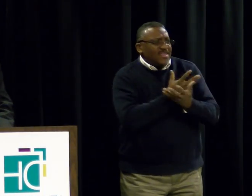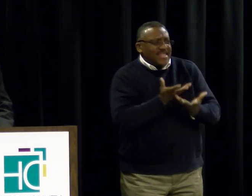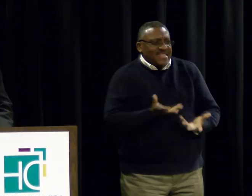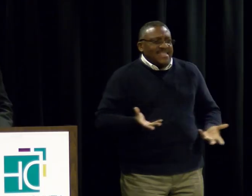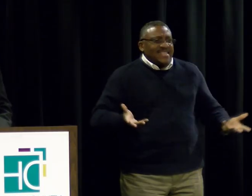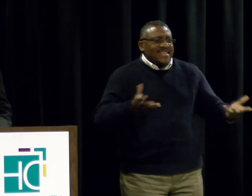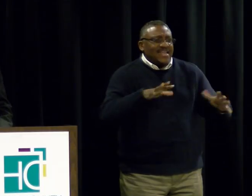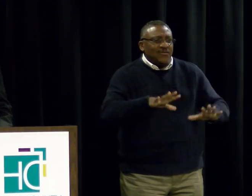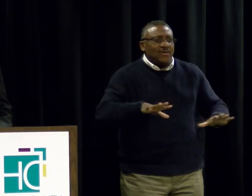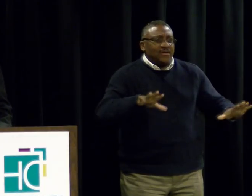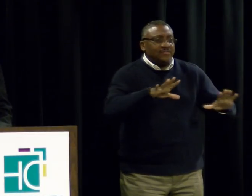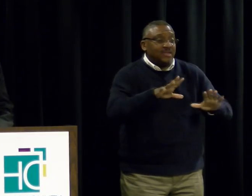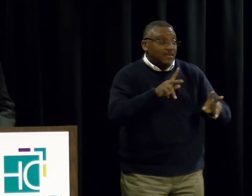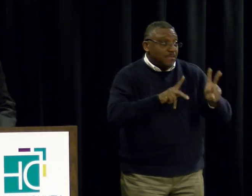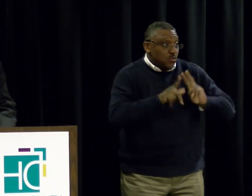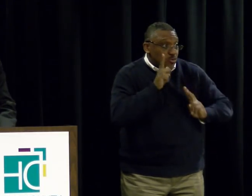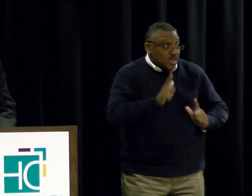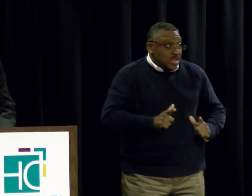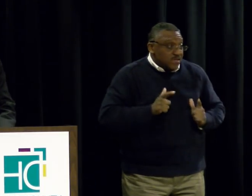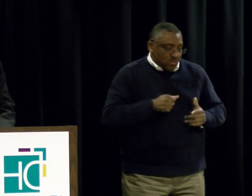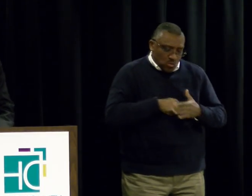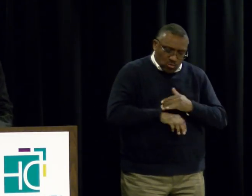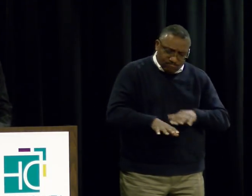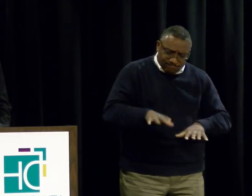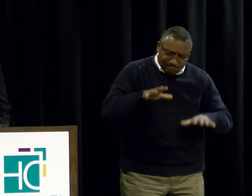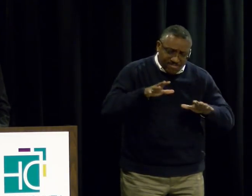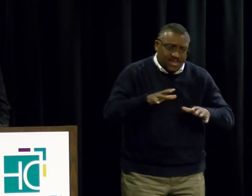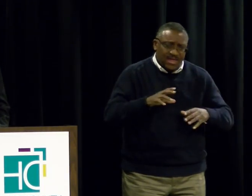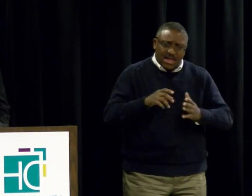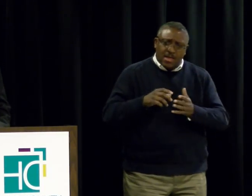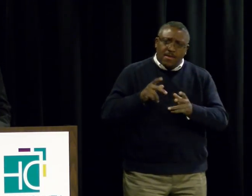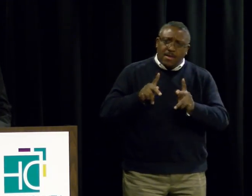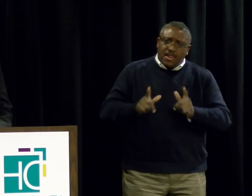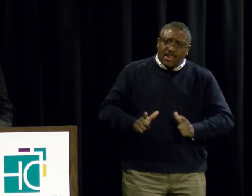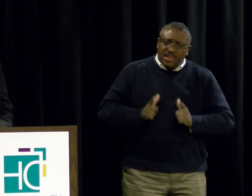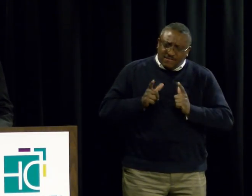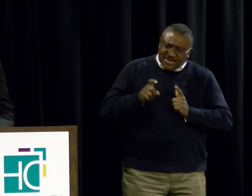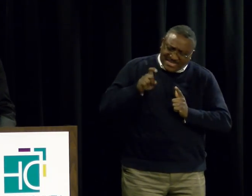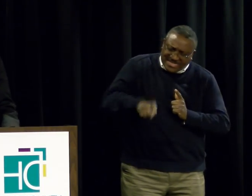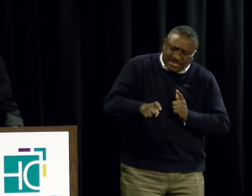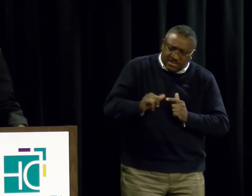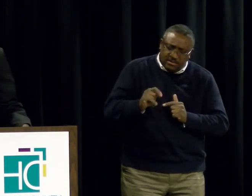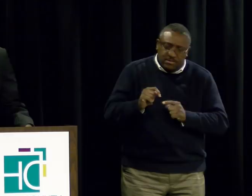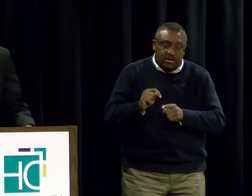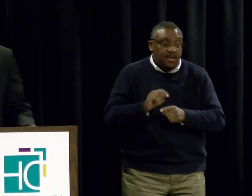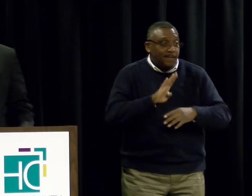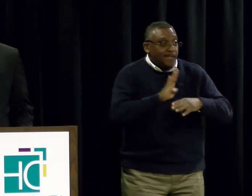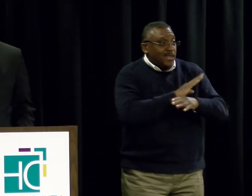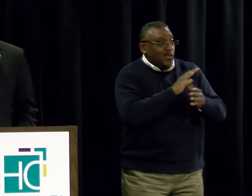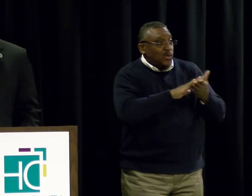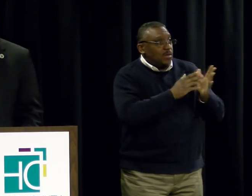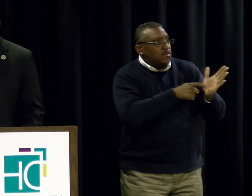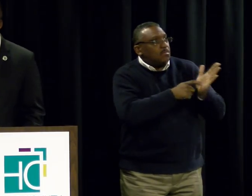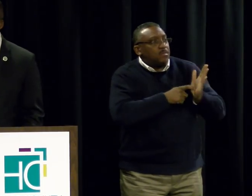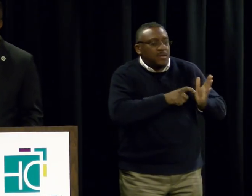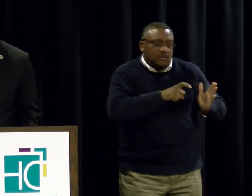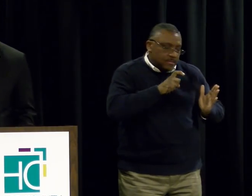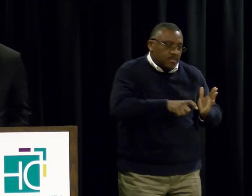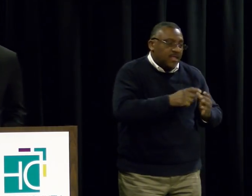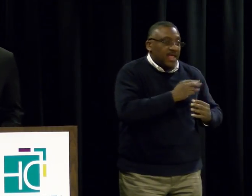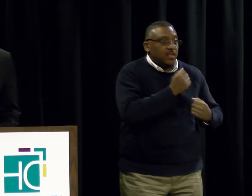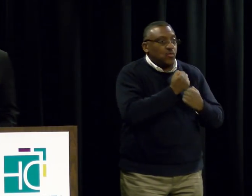Our residents demand it, our business community supports it, and we are making it a transportation